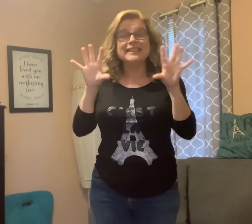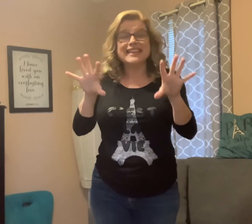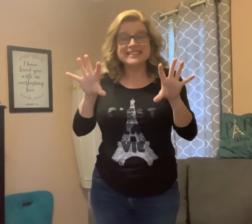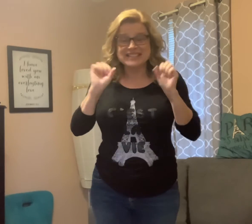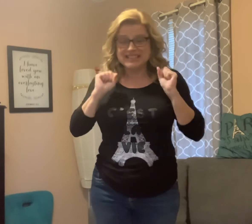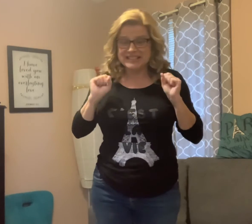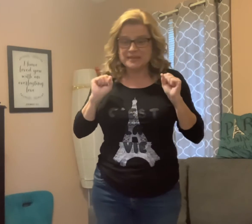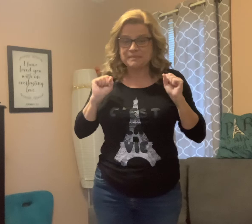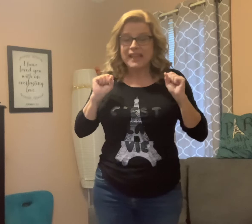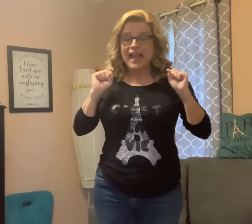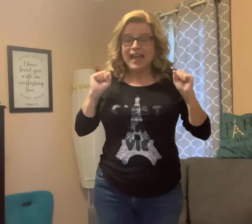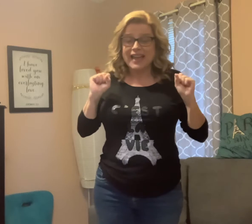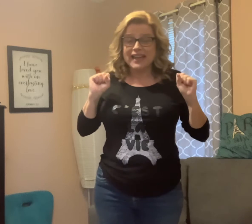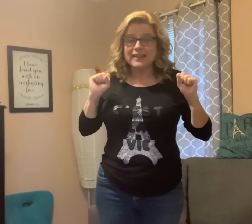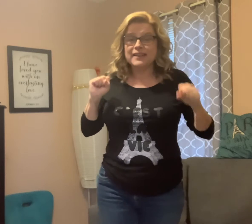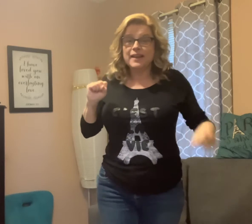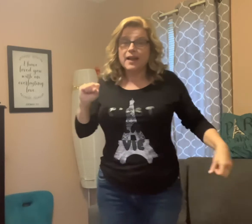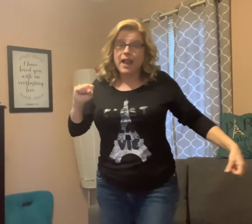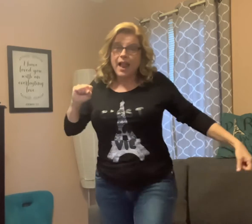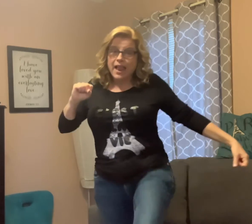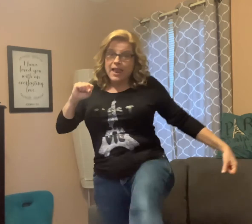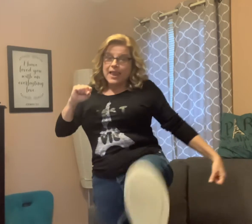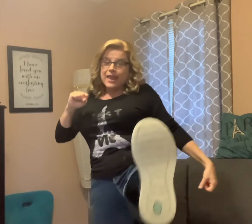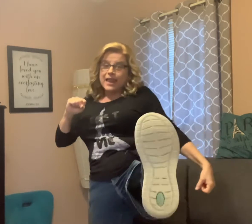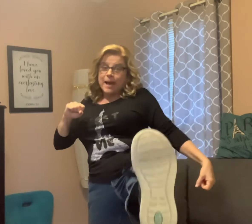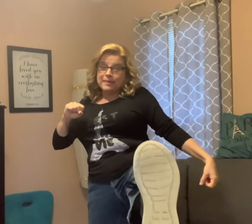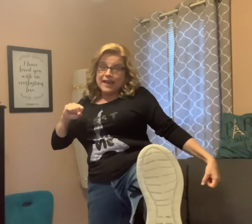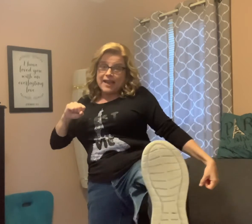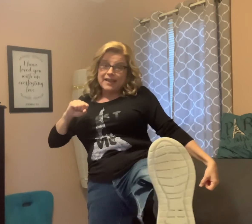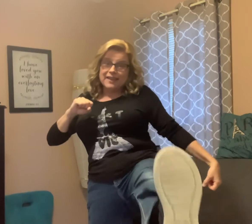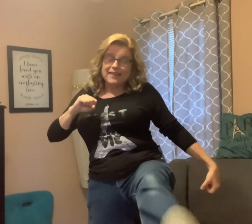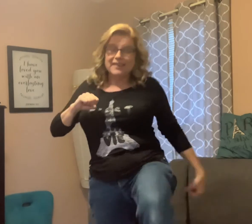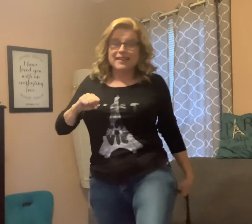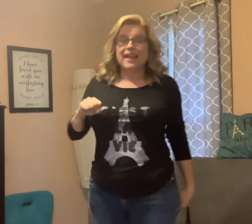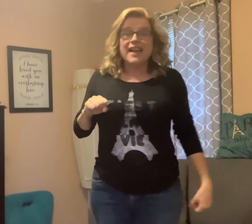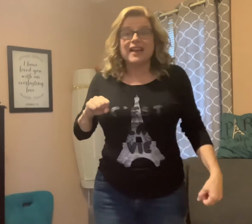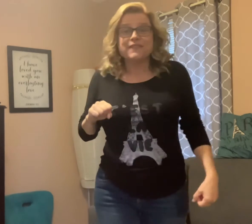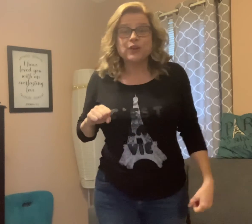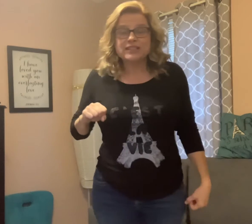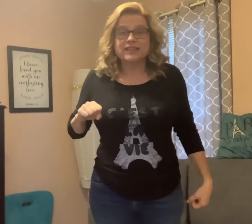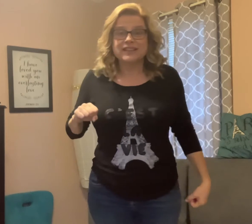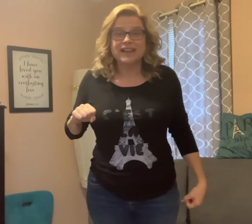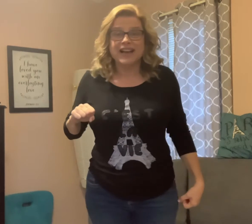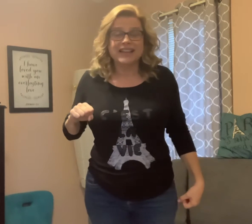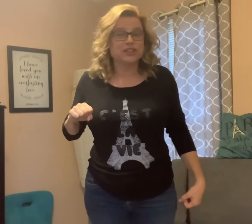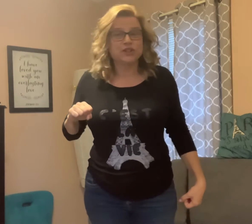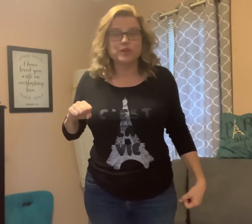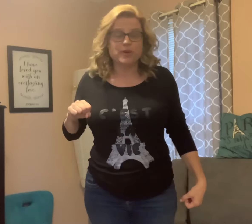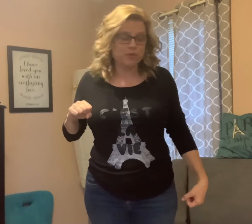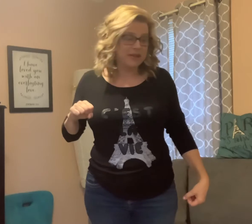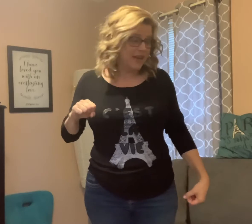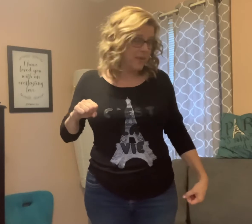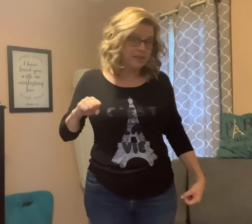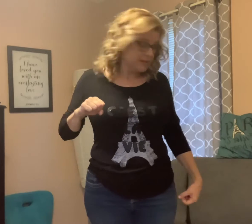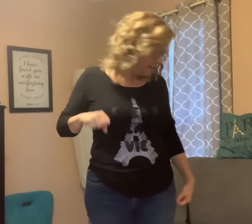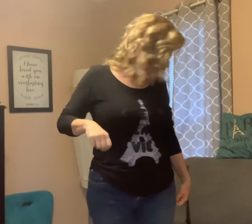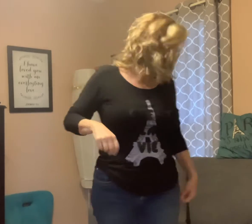knees. These. Et la pied. Foot. I can't show you both pieds at once. Yes, I can.